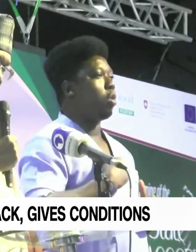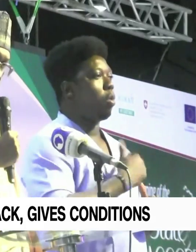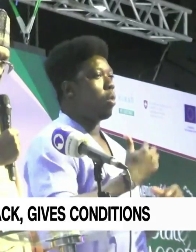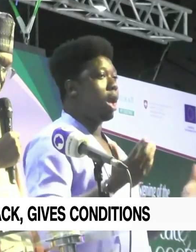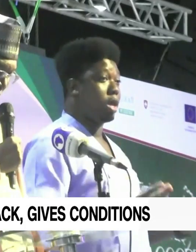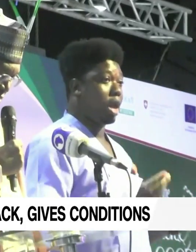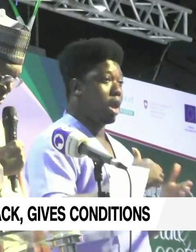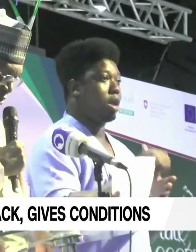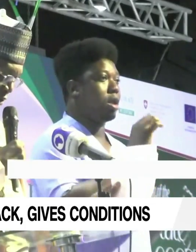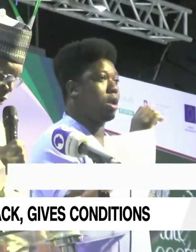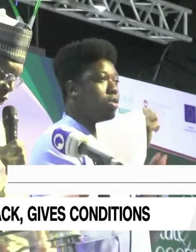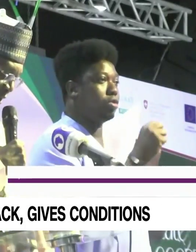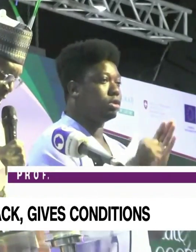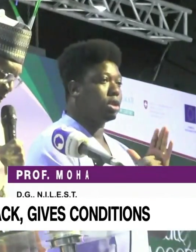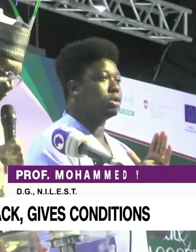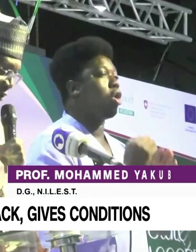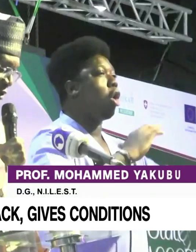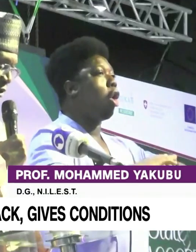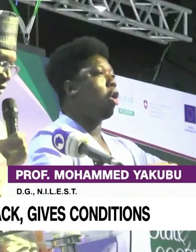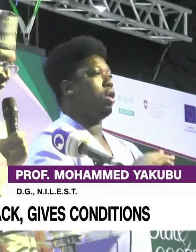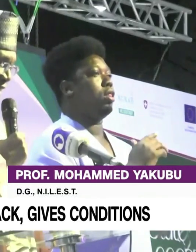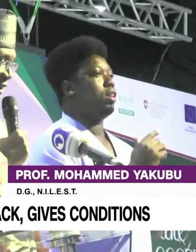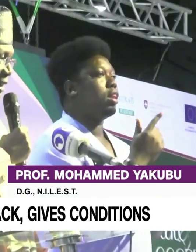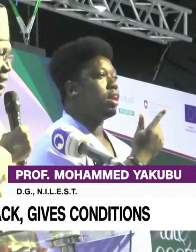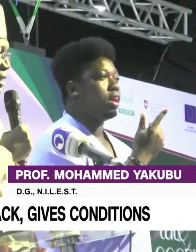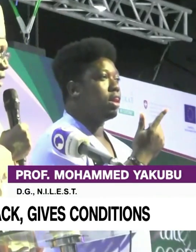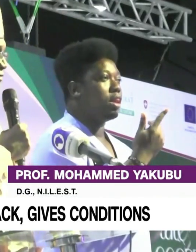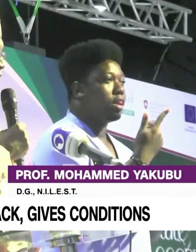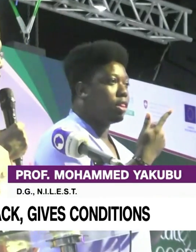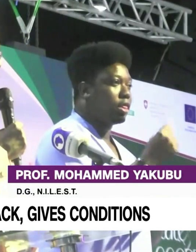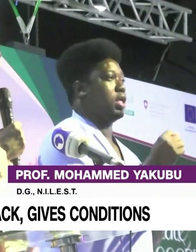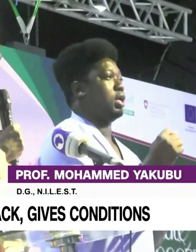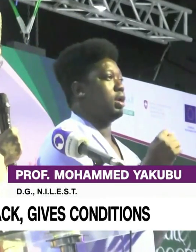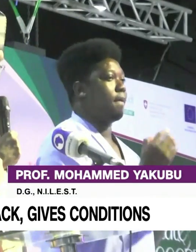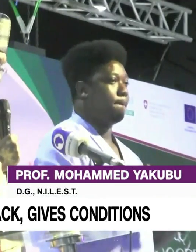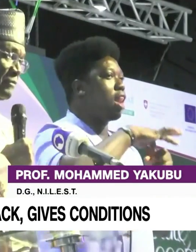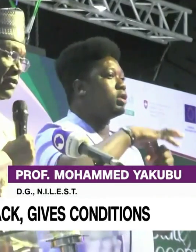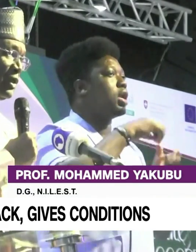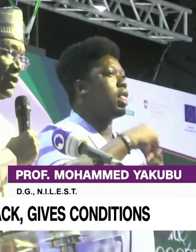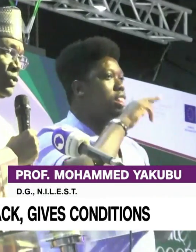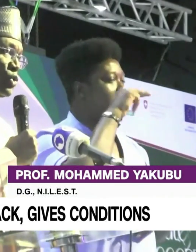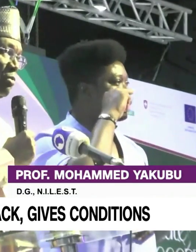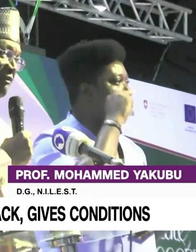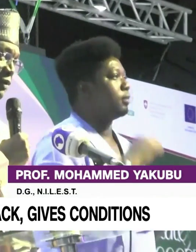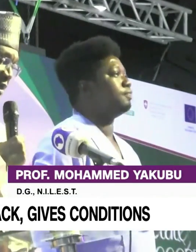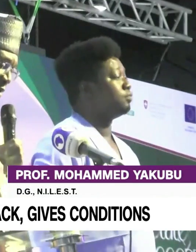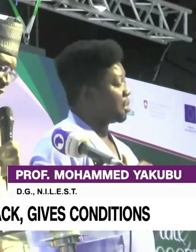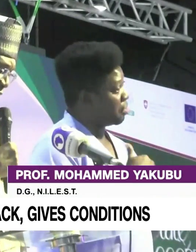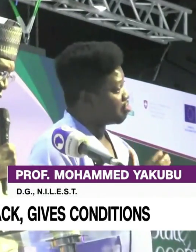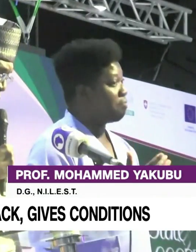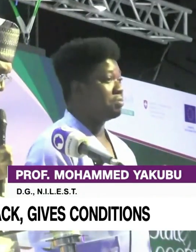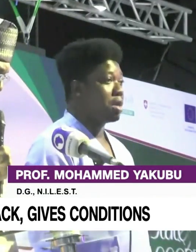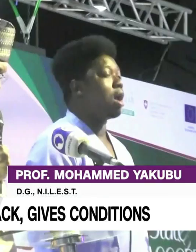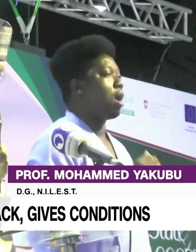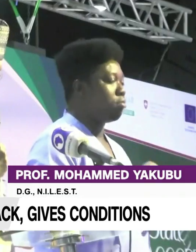here in local state on the end of another governorship election. Some of you here